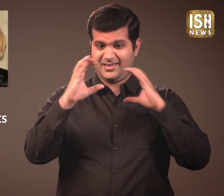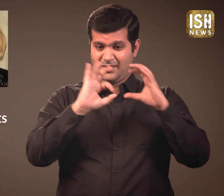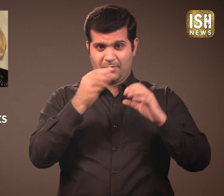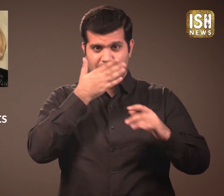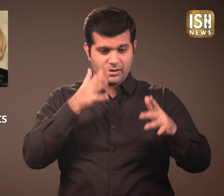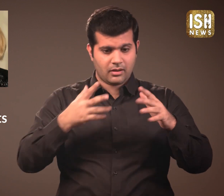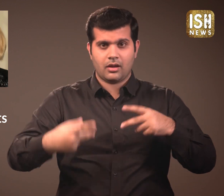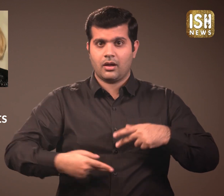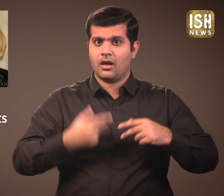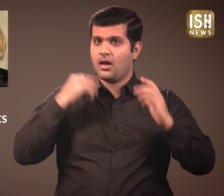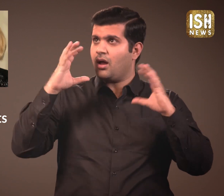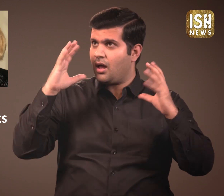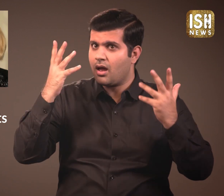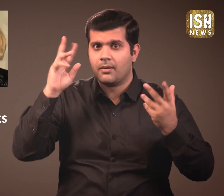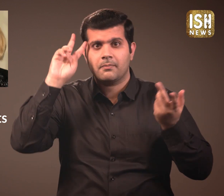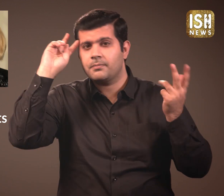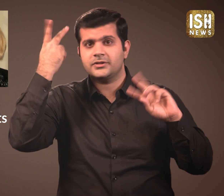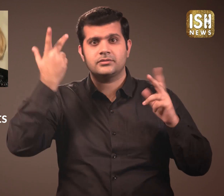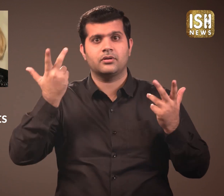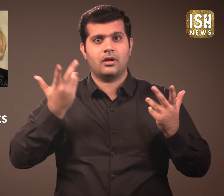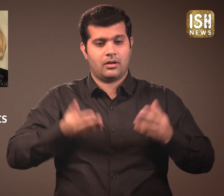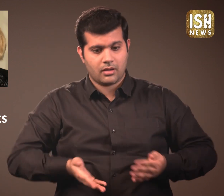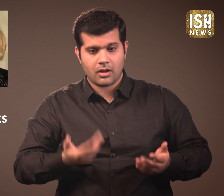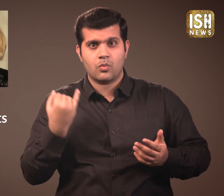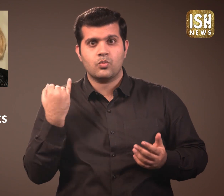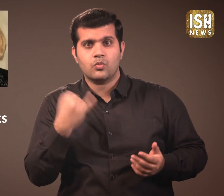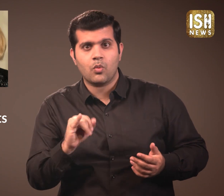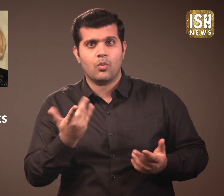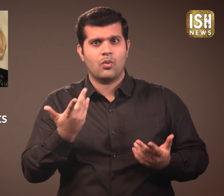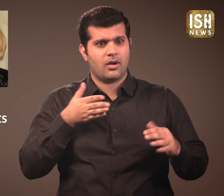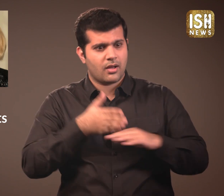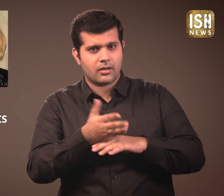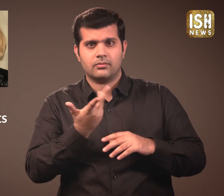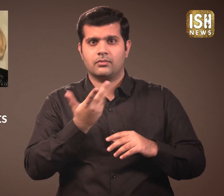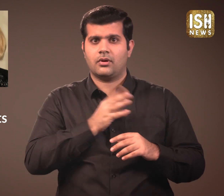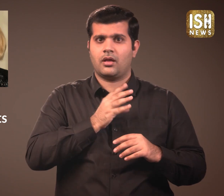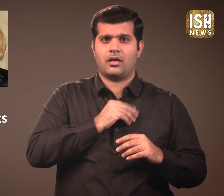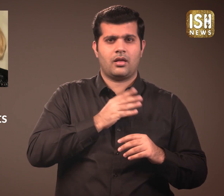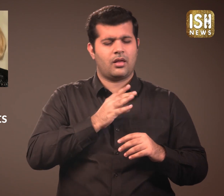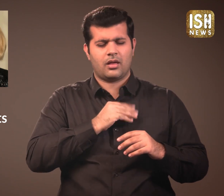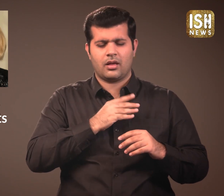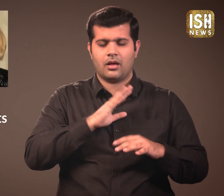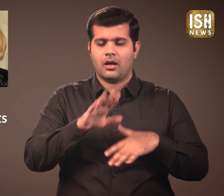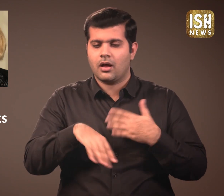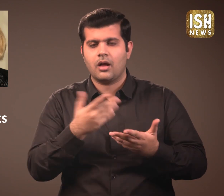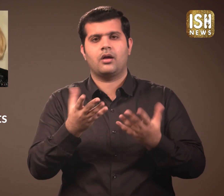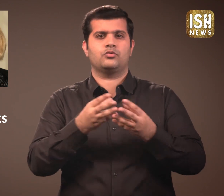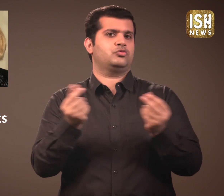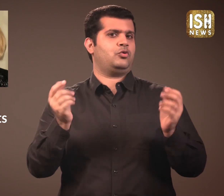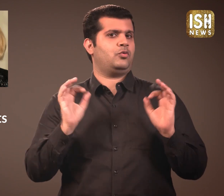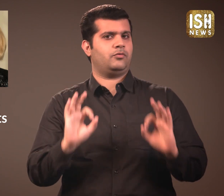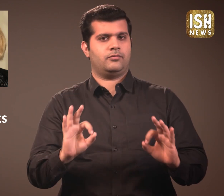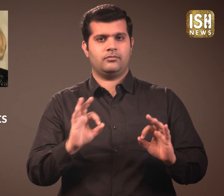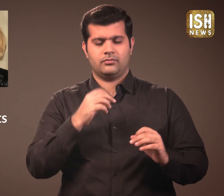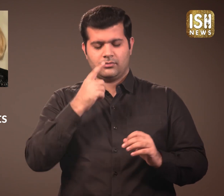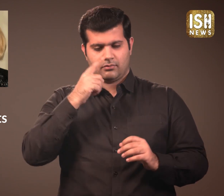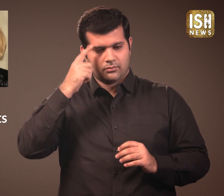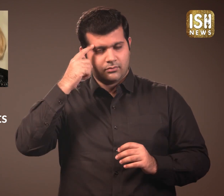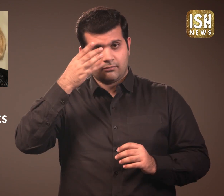Since she could not communicate due to the masks, she was afraid of a misunderstanding and something bad happening to her baby. Everything went well.